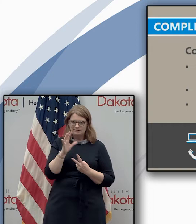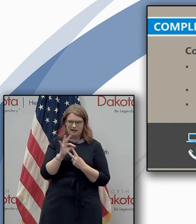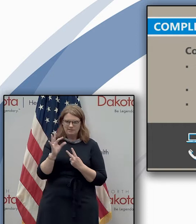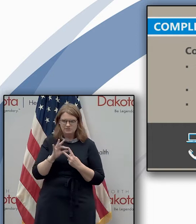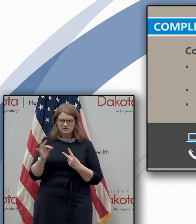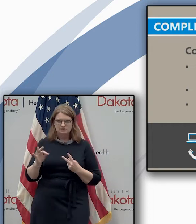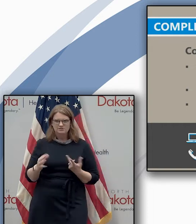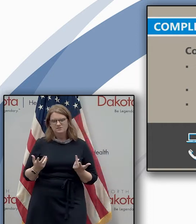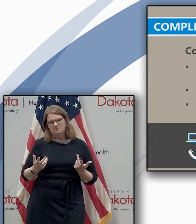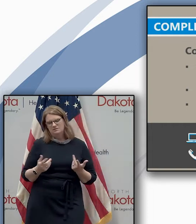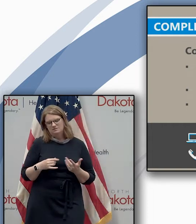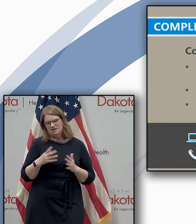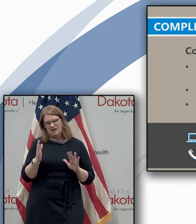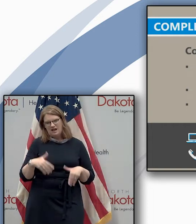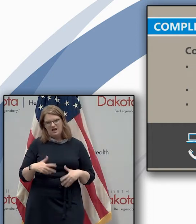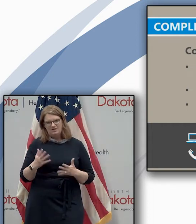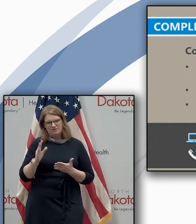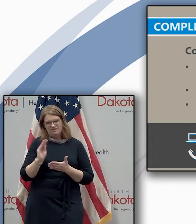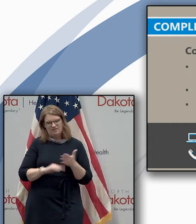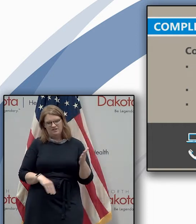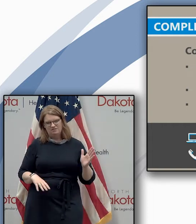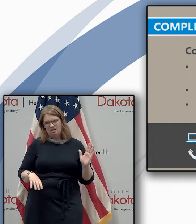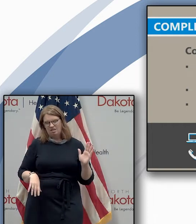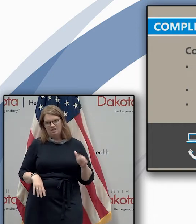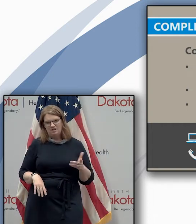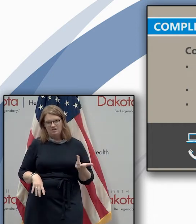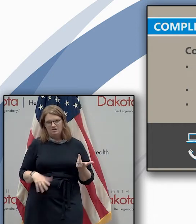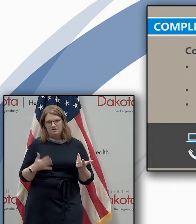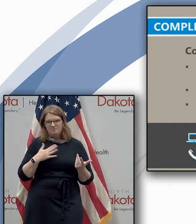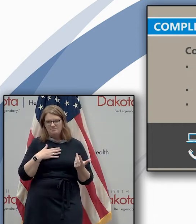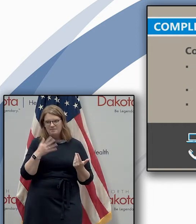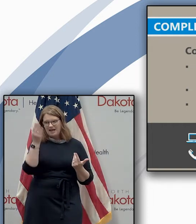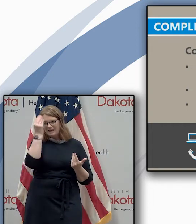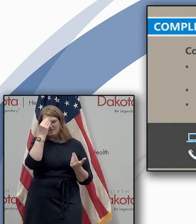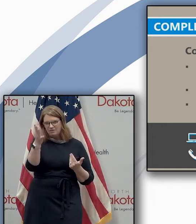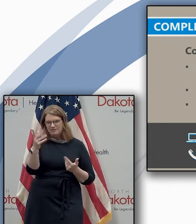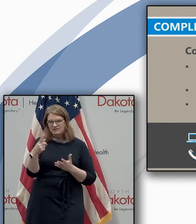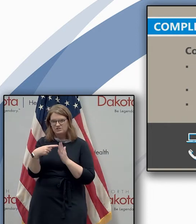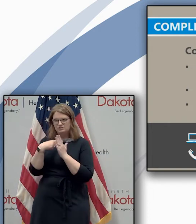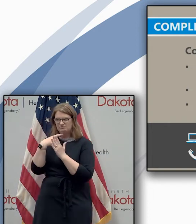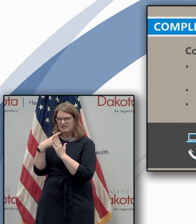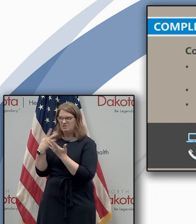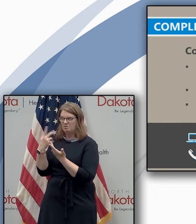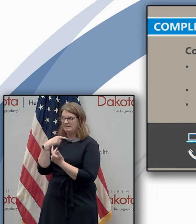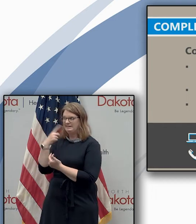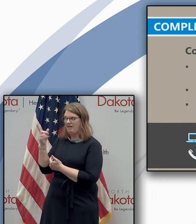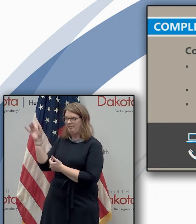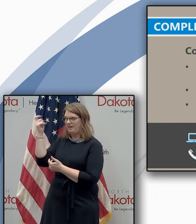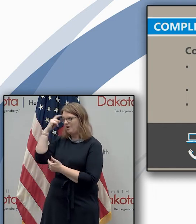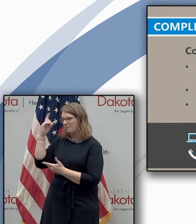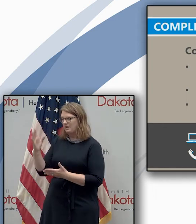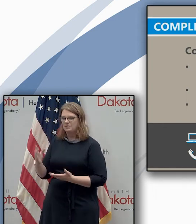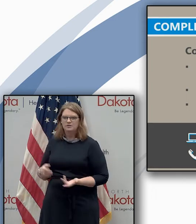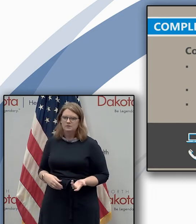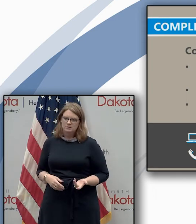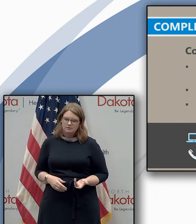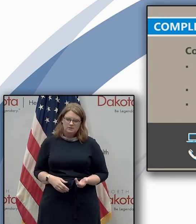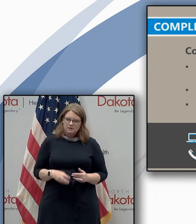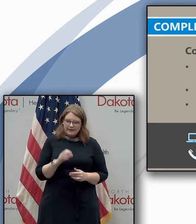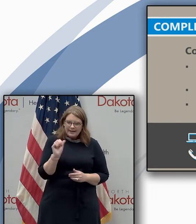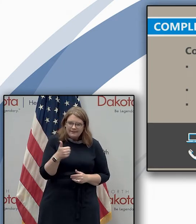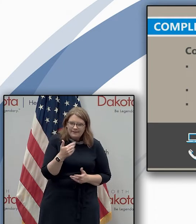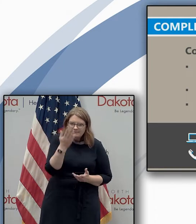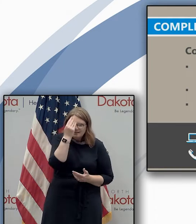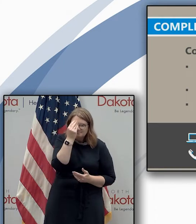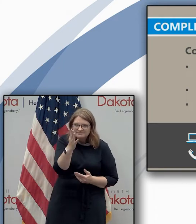may say gee i don't feel like filling this thing out because i don't want to share any information with the government uh remember that any information shared with the census